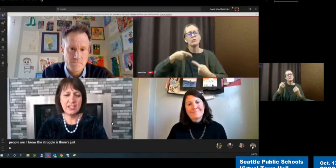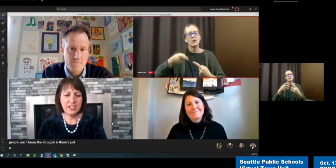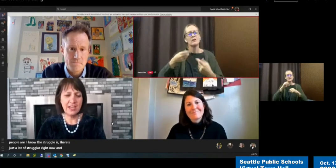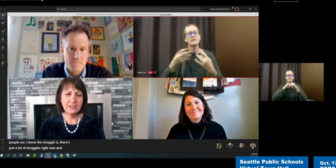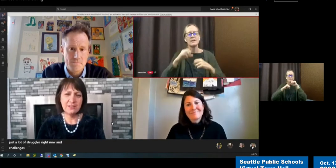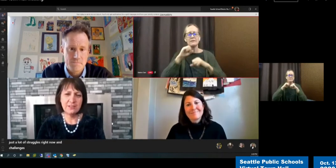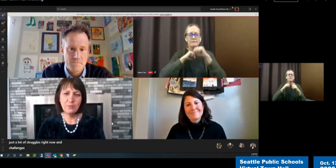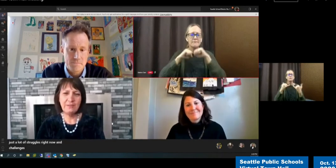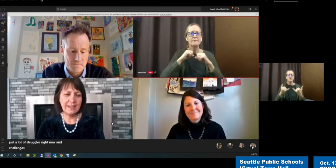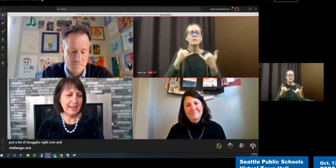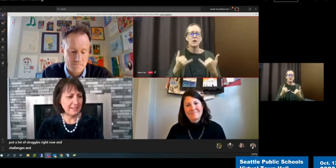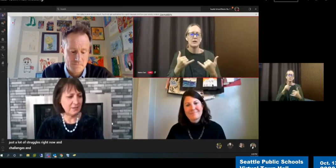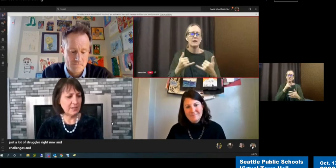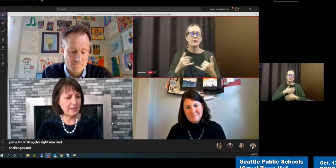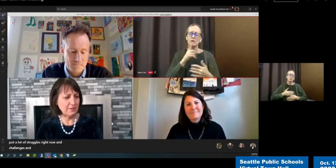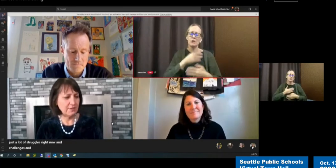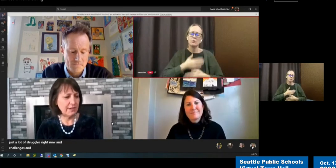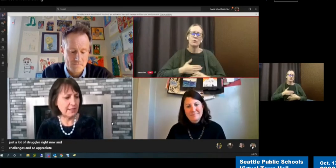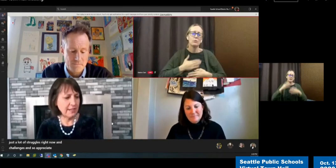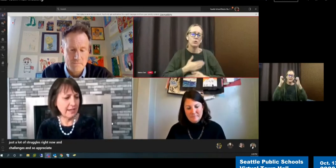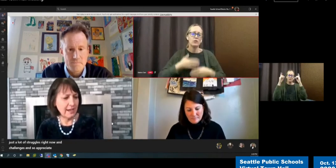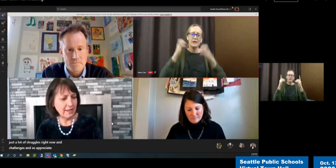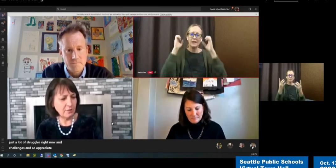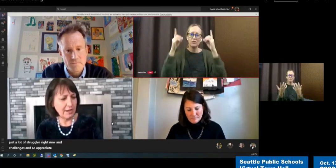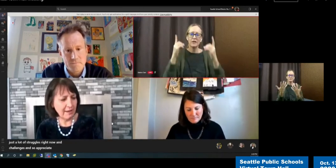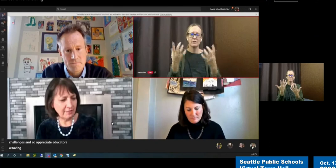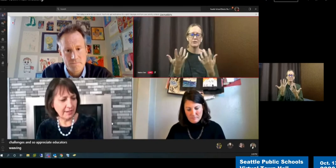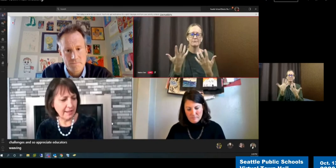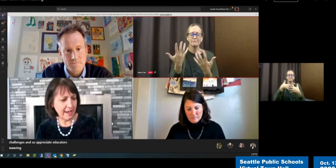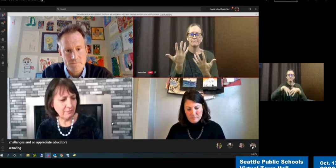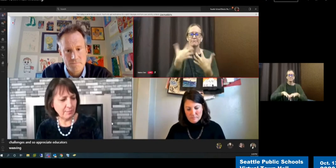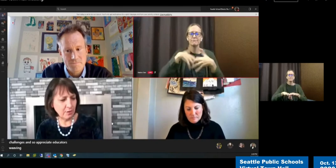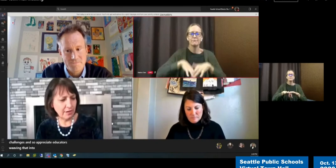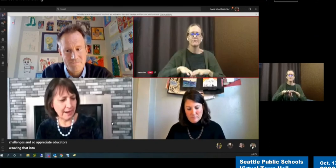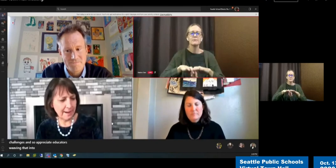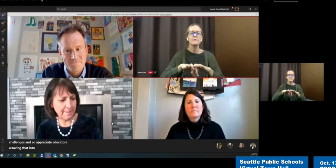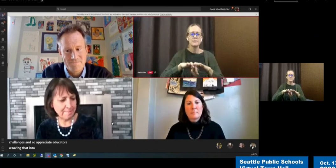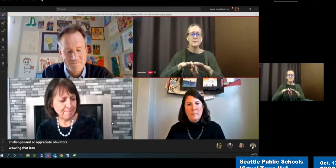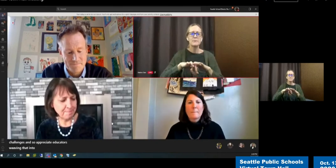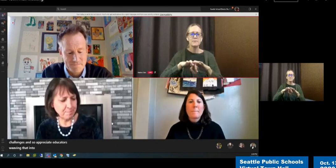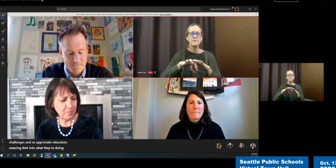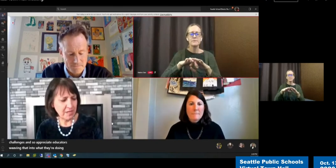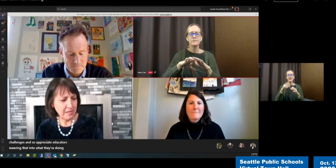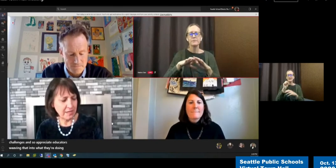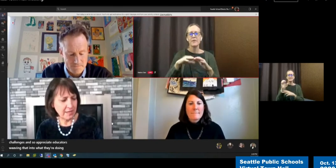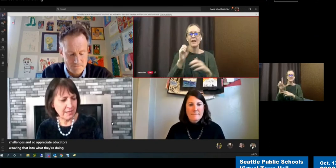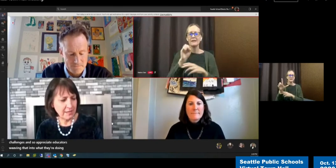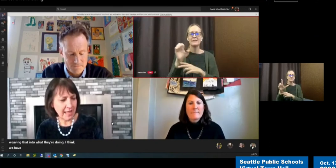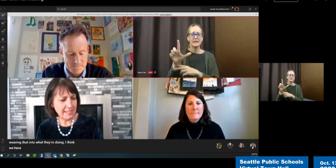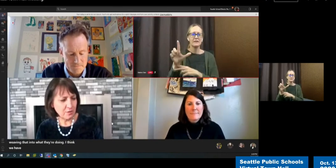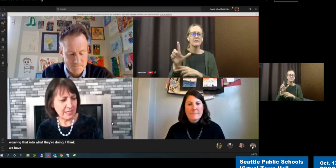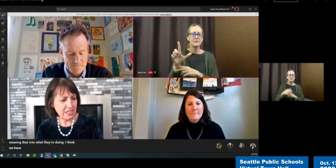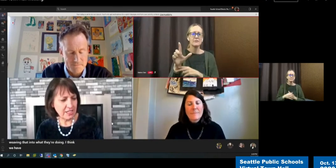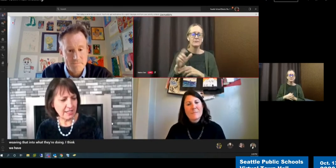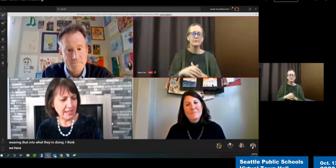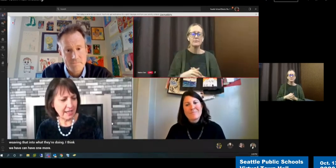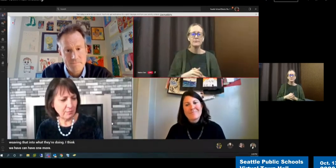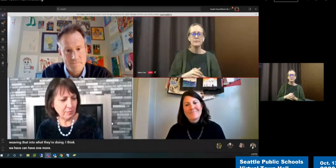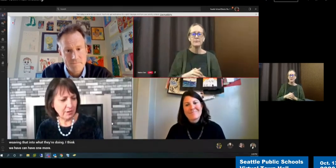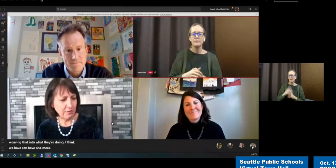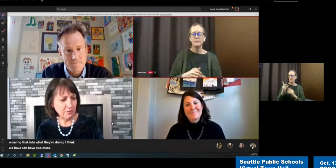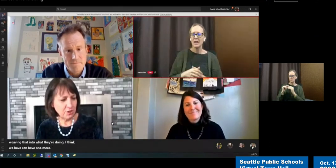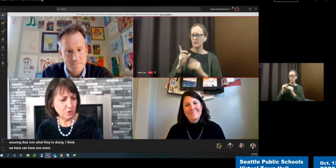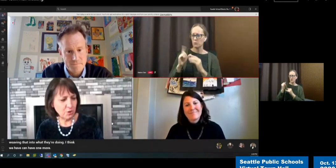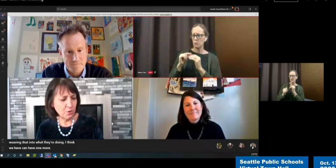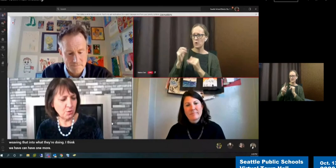educators weaving that into what they're doing. I think we have, can have one more, um, last question and we